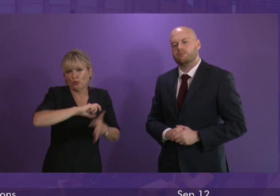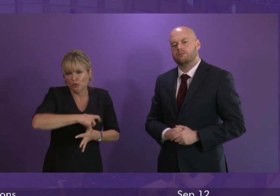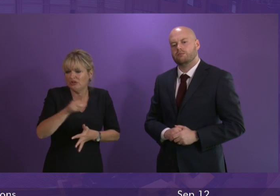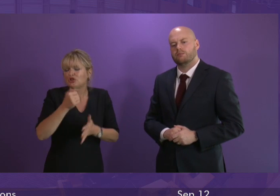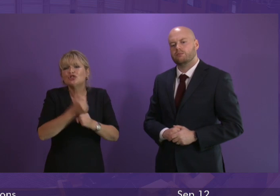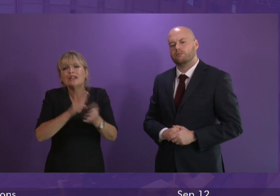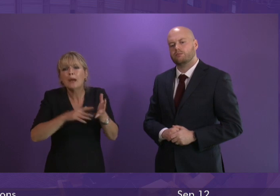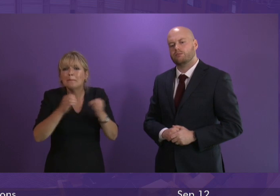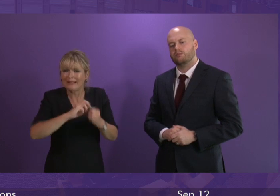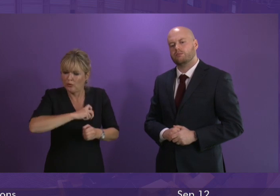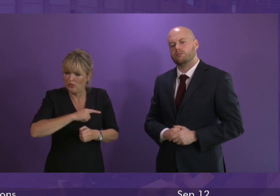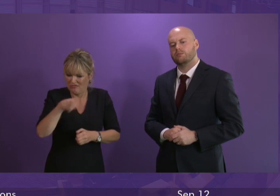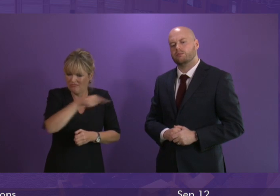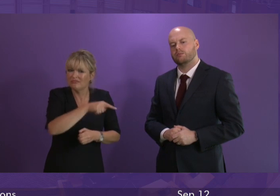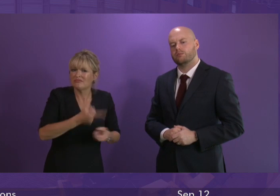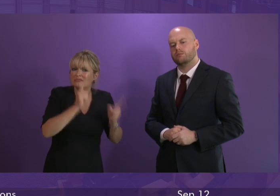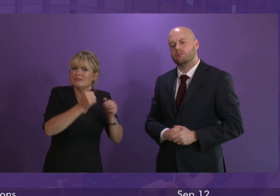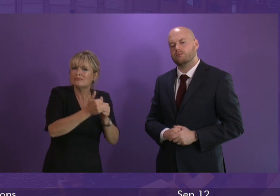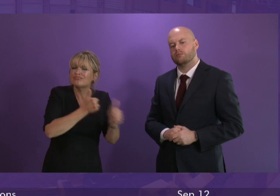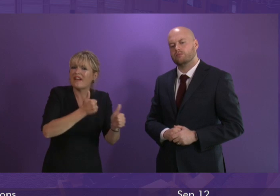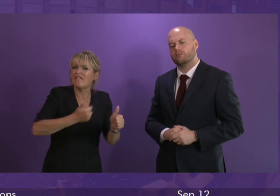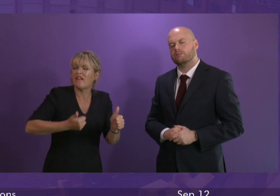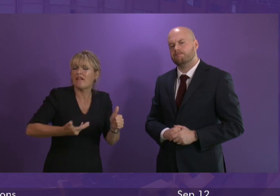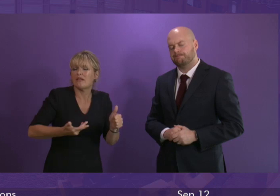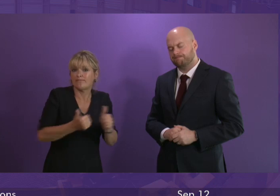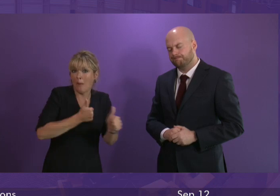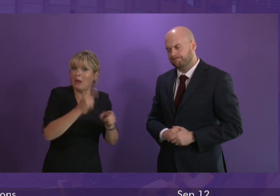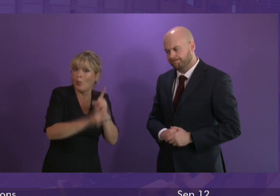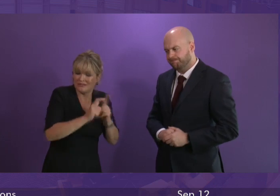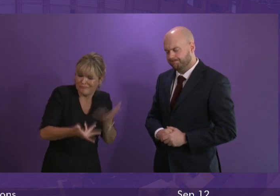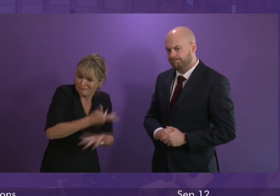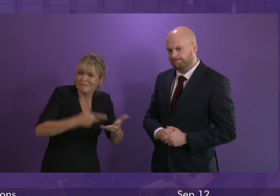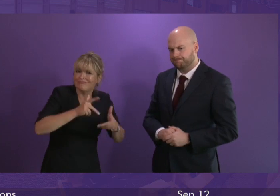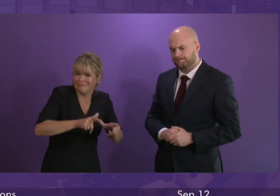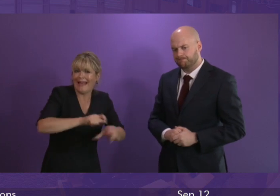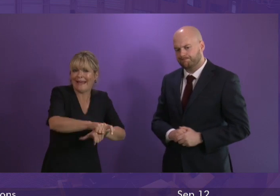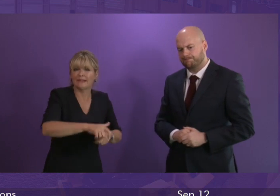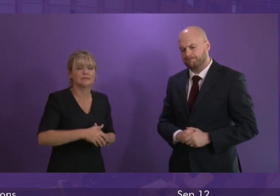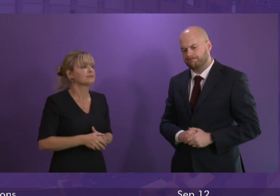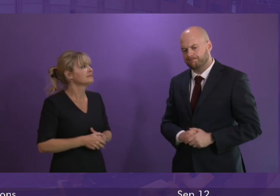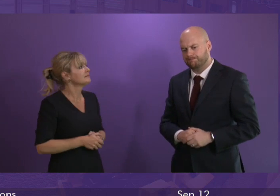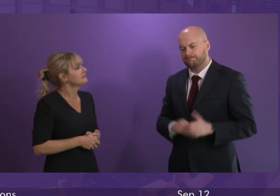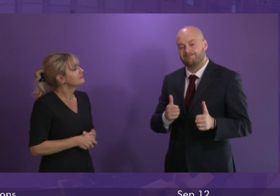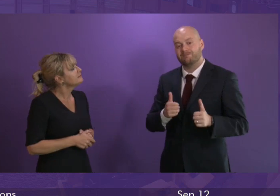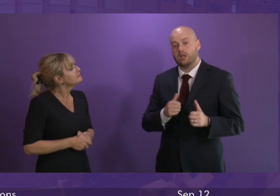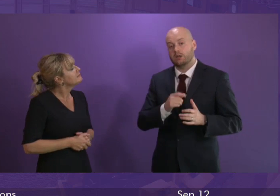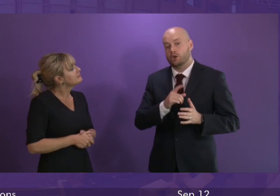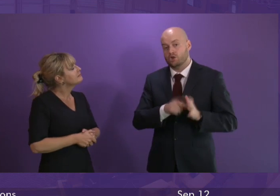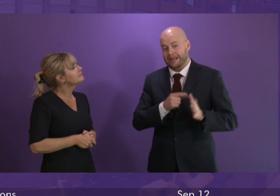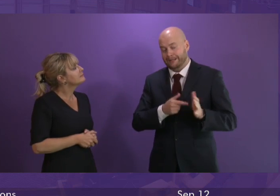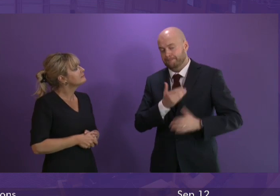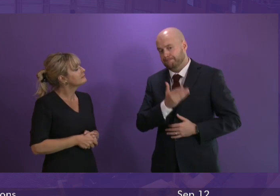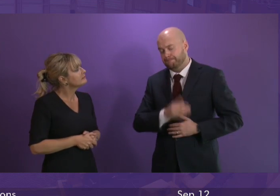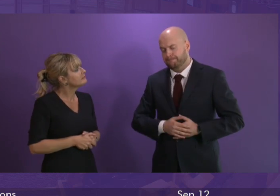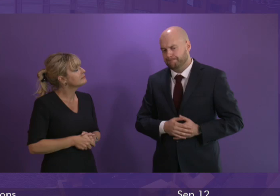find a fair resolution to this in the interest of their workforce Jenny Gilruth thank you can I ask the first